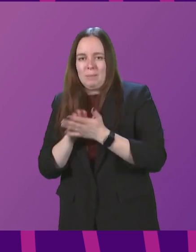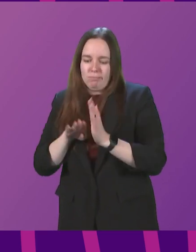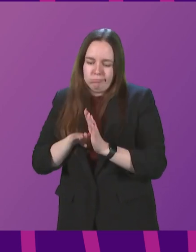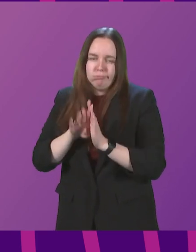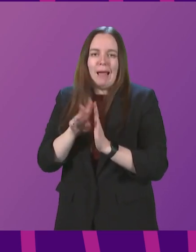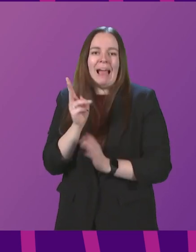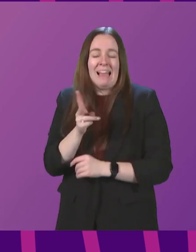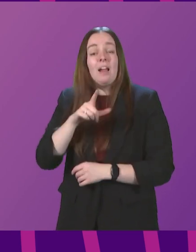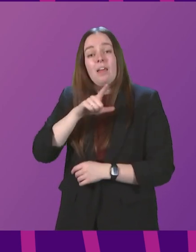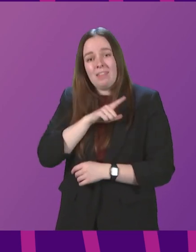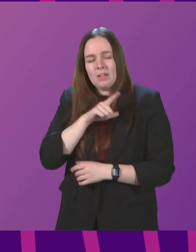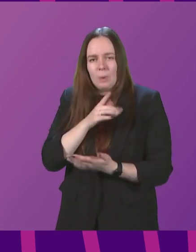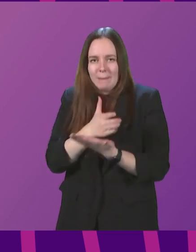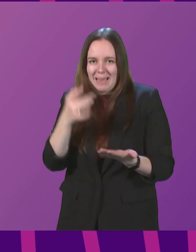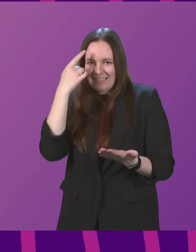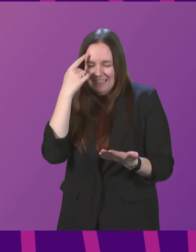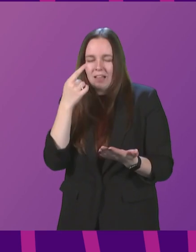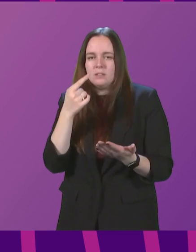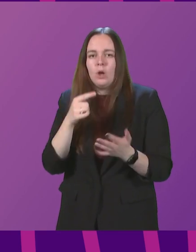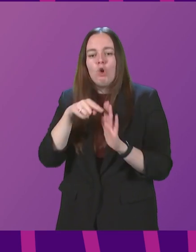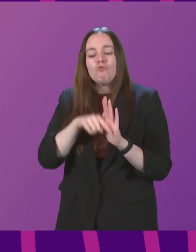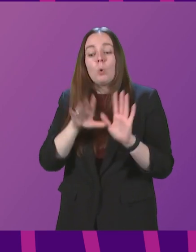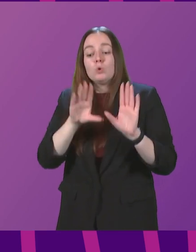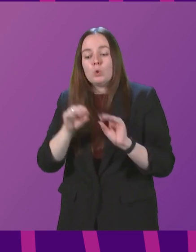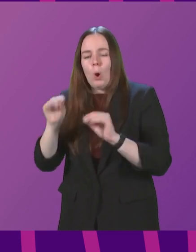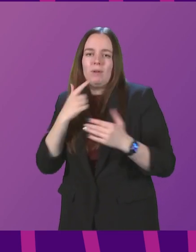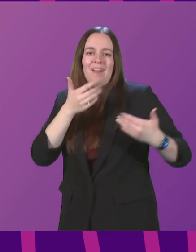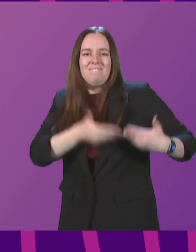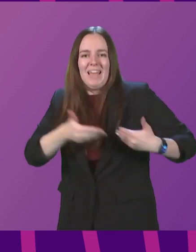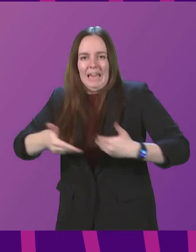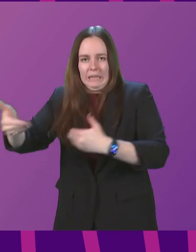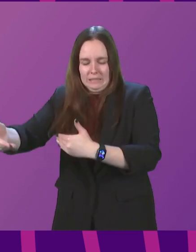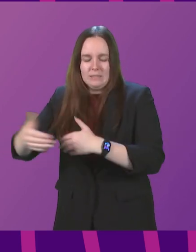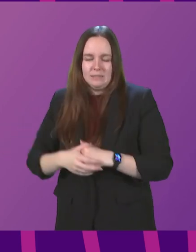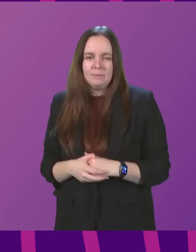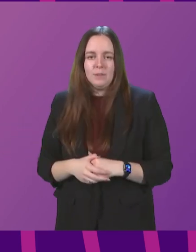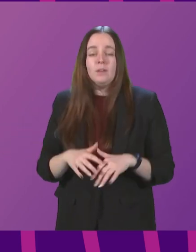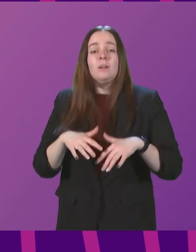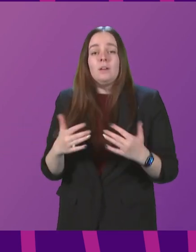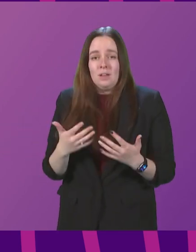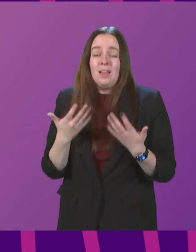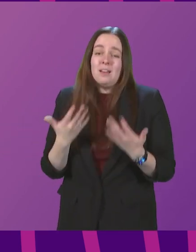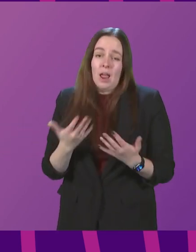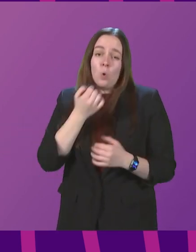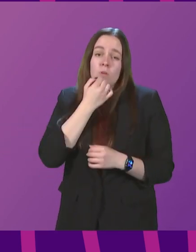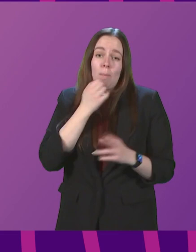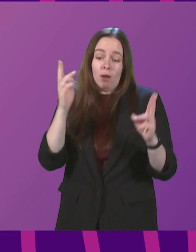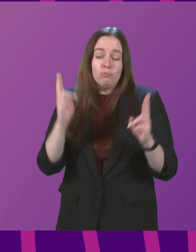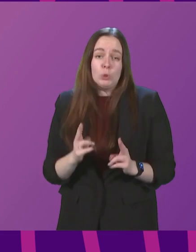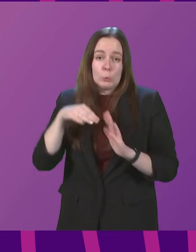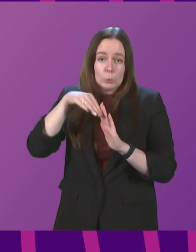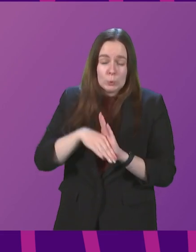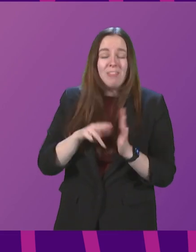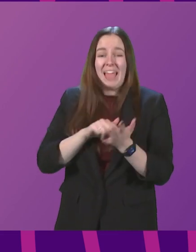exactly why it makes sense to lift measures on a phased basis. And lastly, although cases are now falling, the NHS